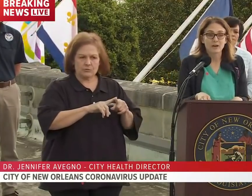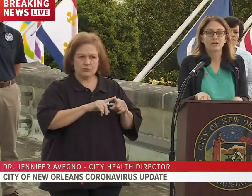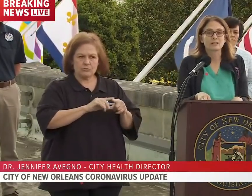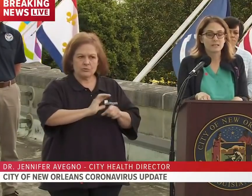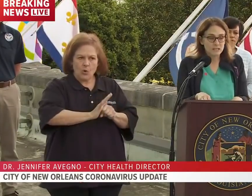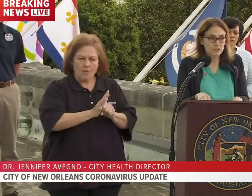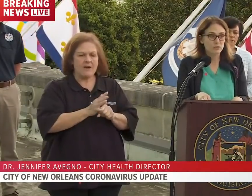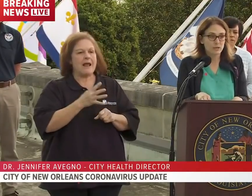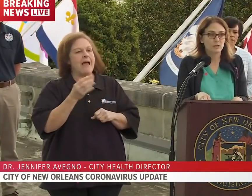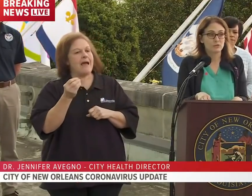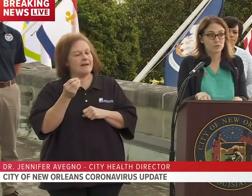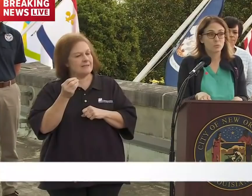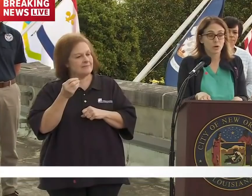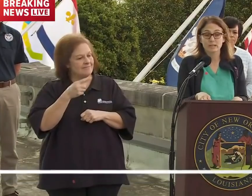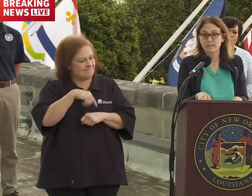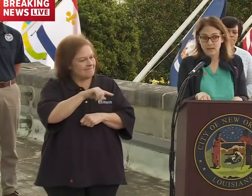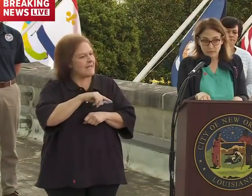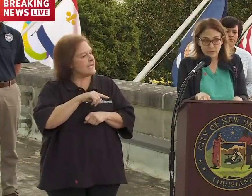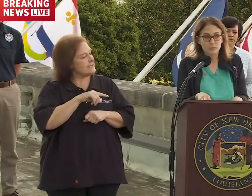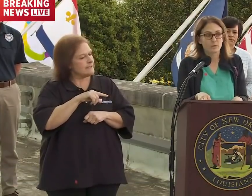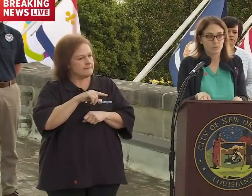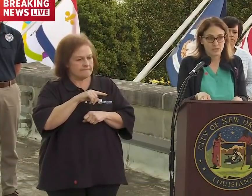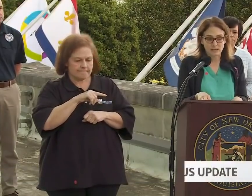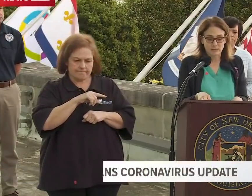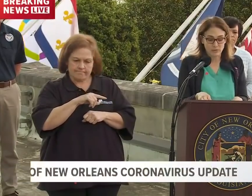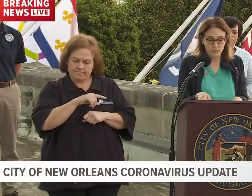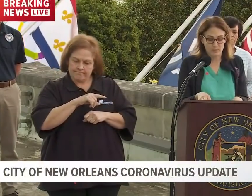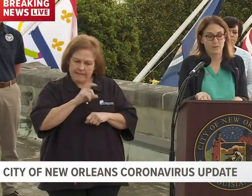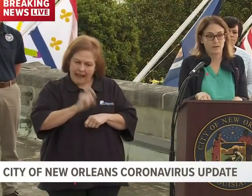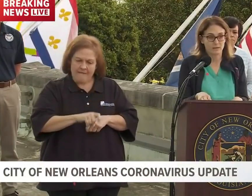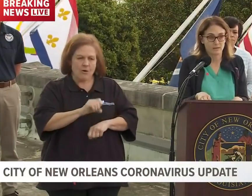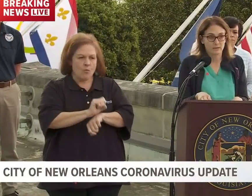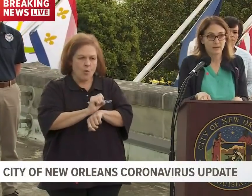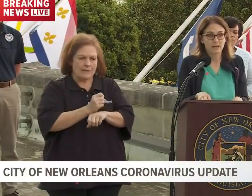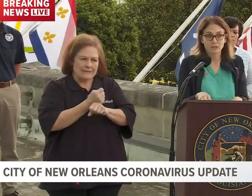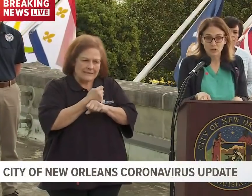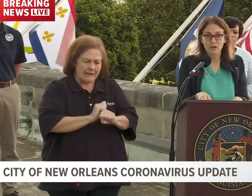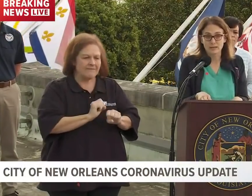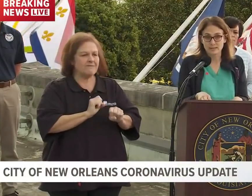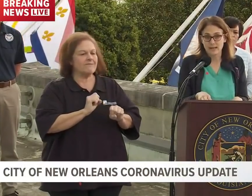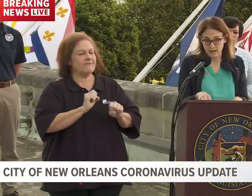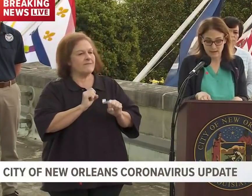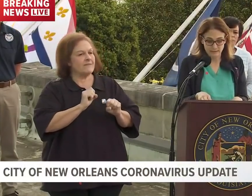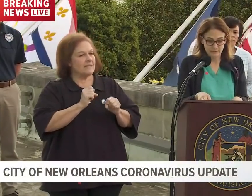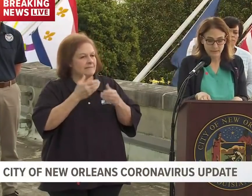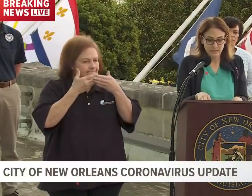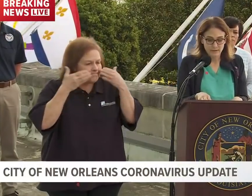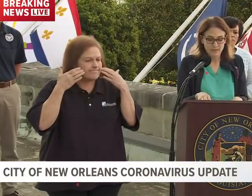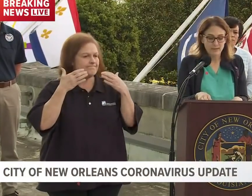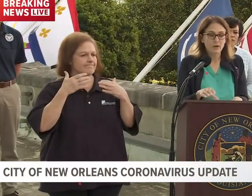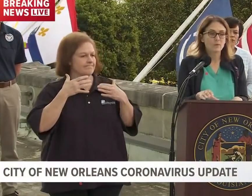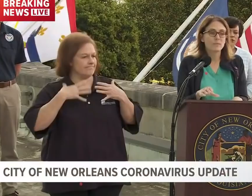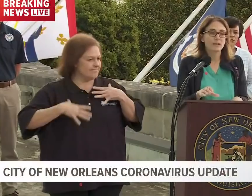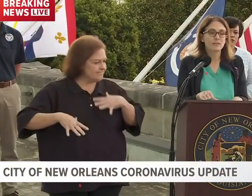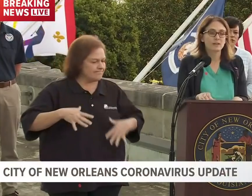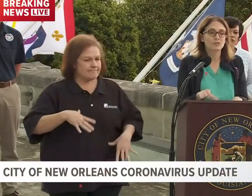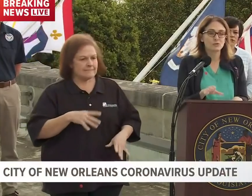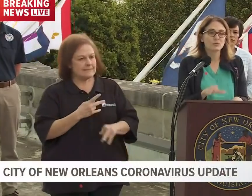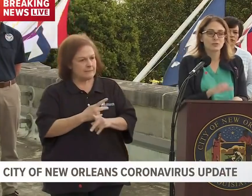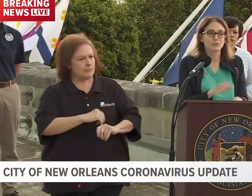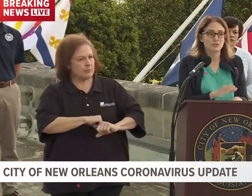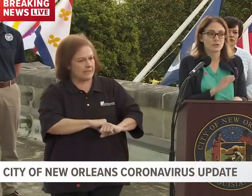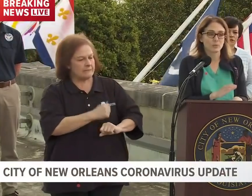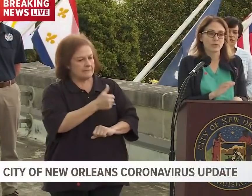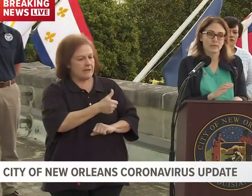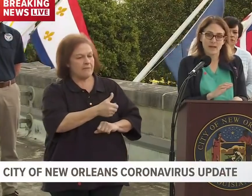and are continuing to work safely with protective equipment as long as they can. There are many things